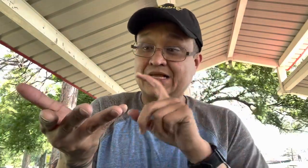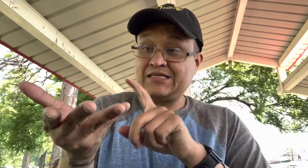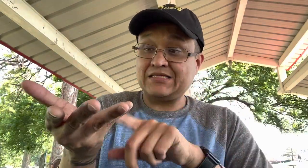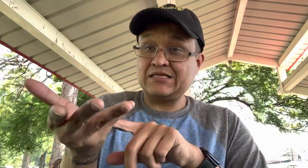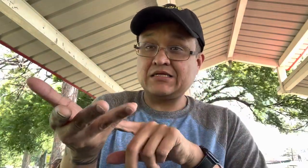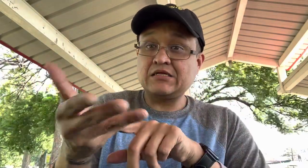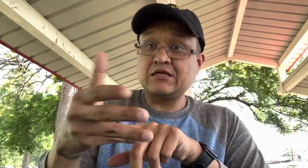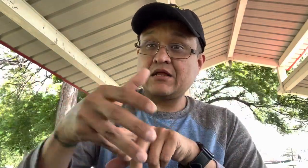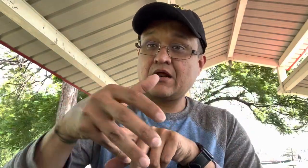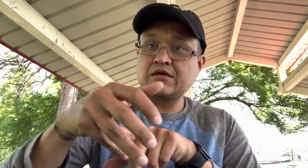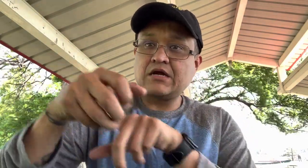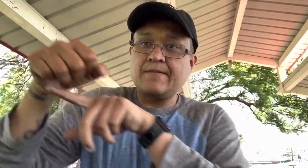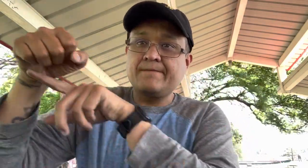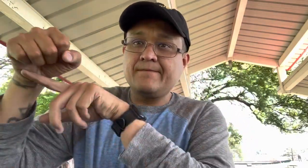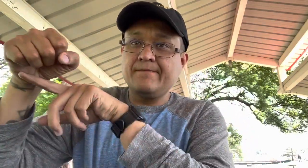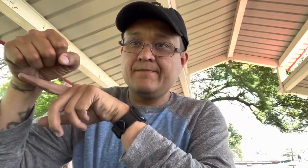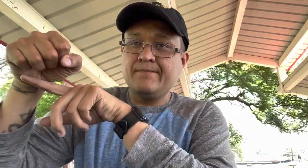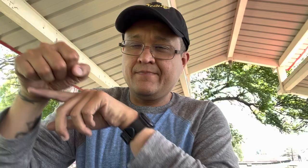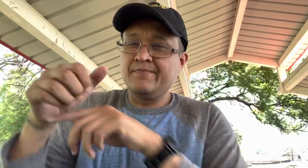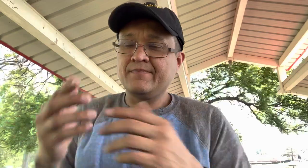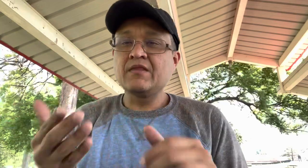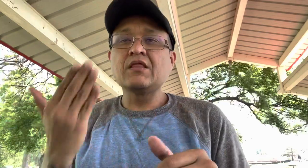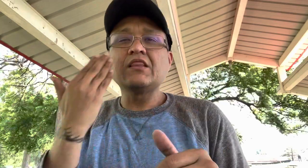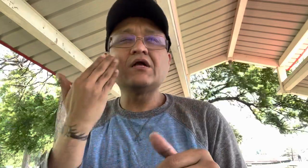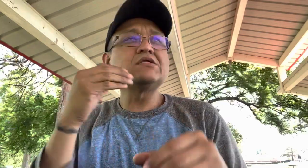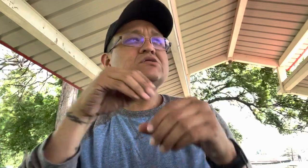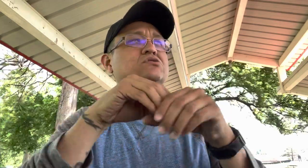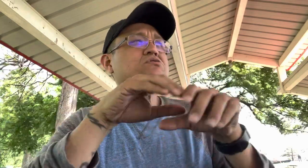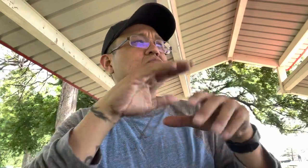adopts us